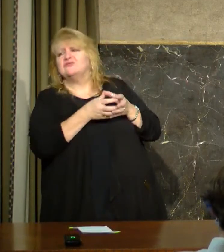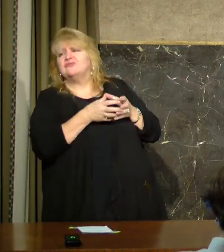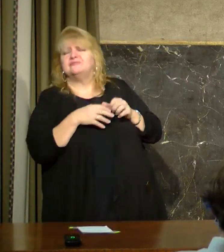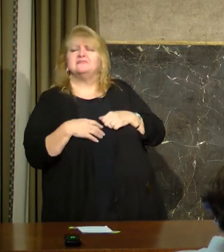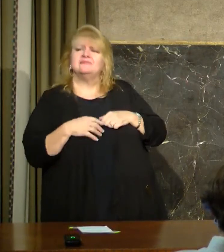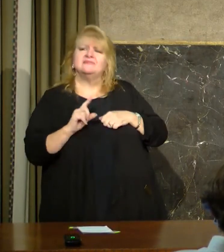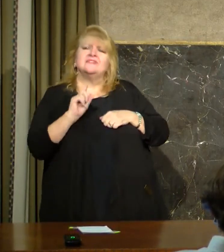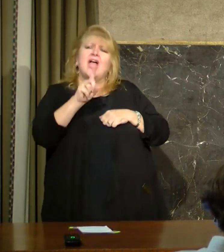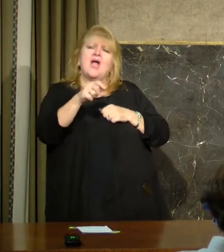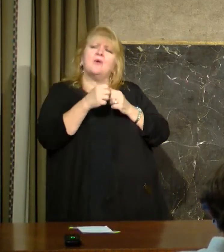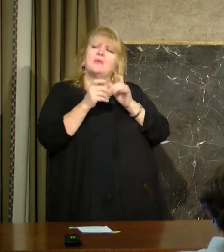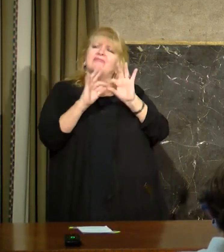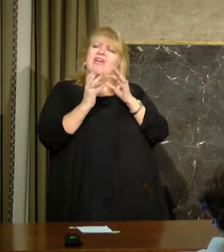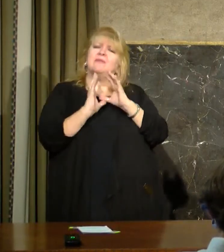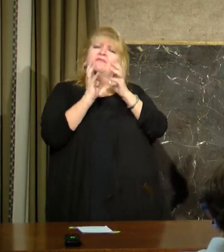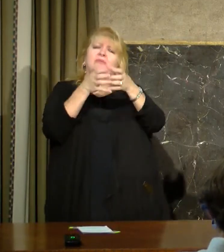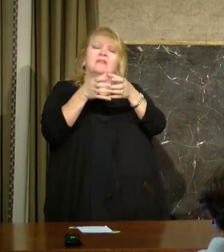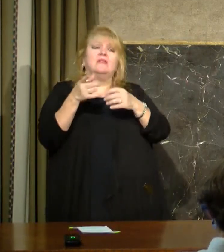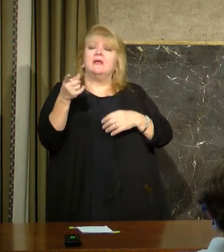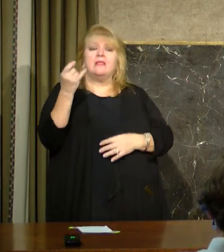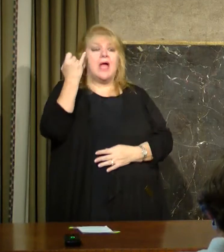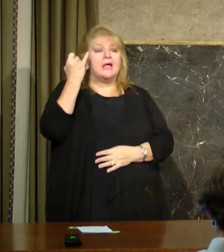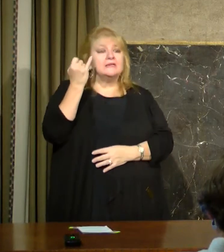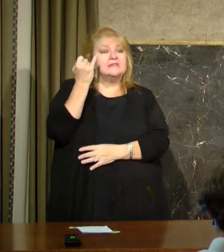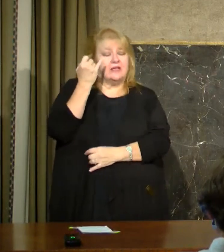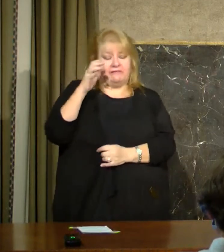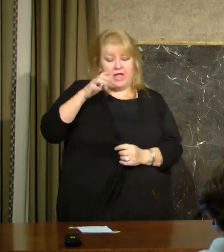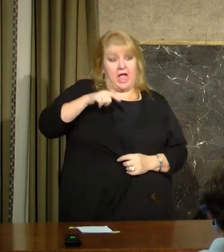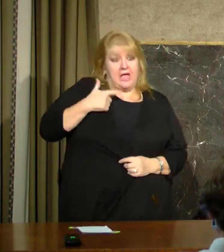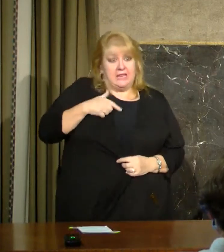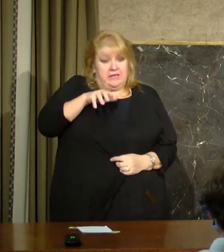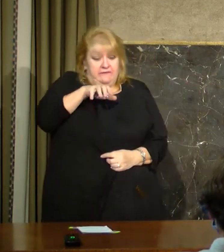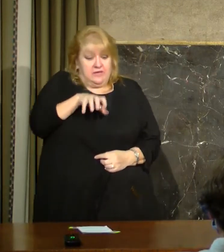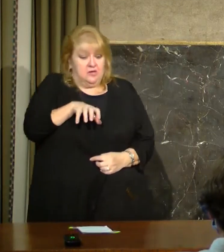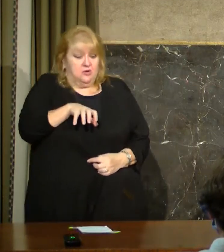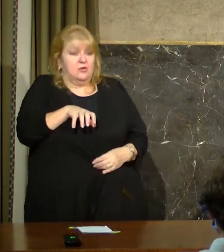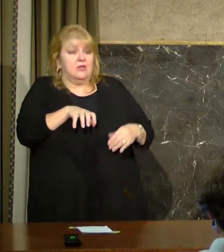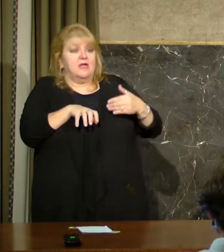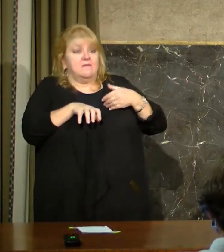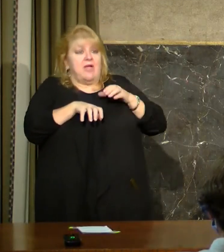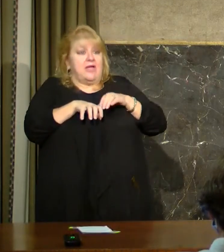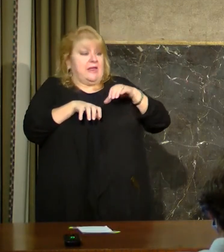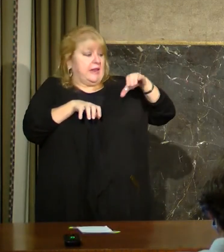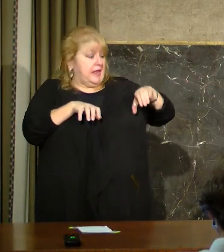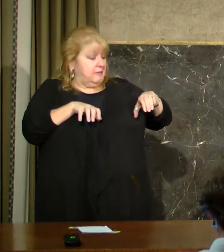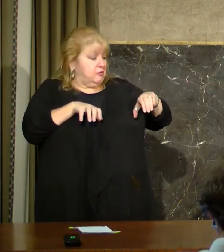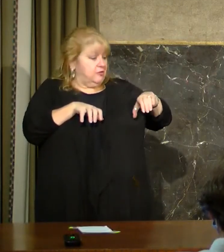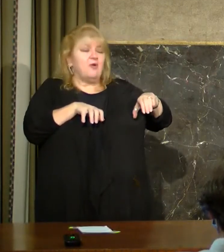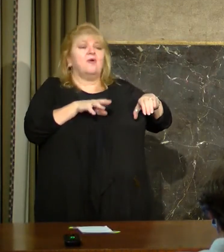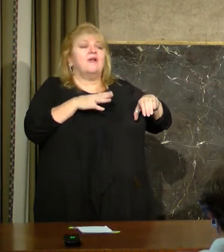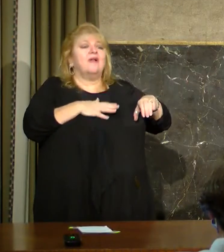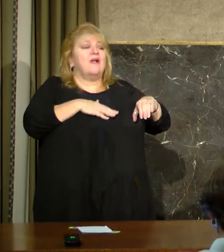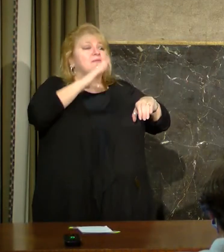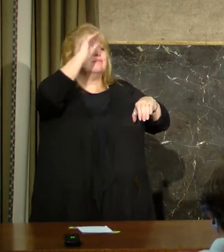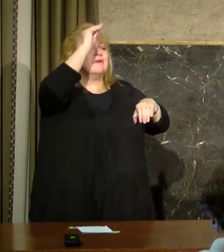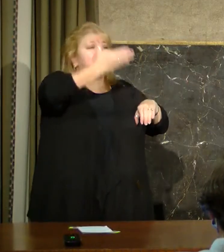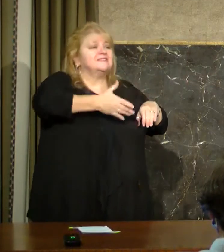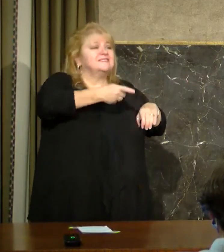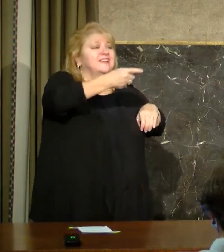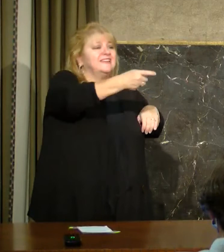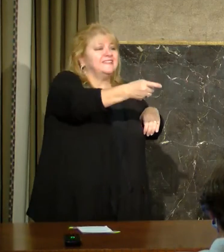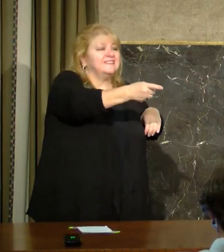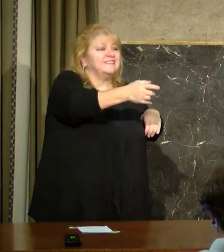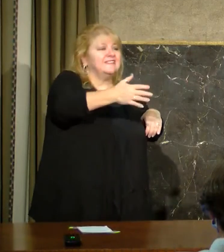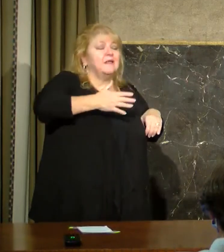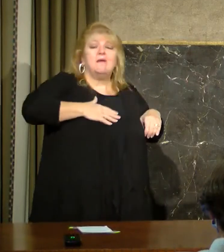And there's still this idea that if I go to my neighbor's house or my child's house or brother's house or sister,